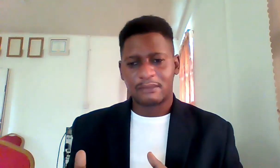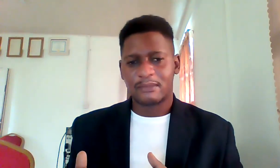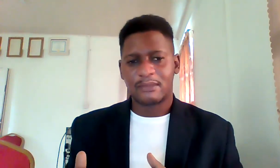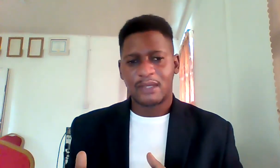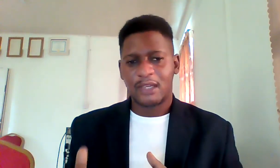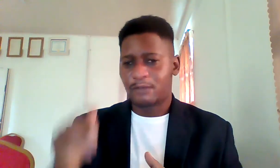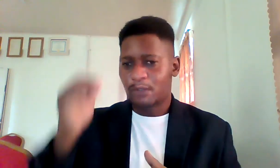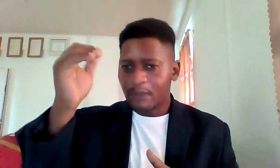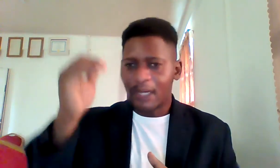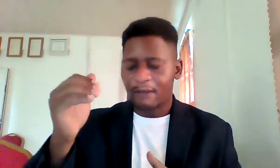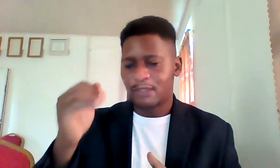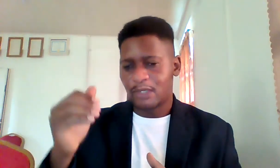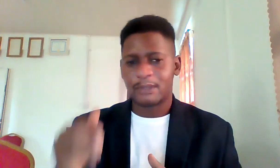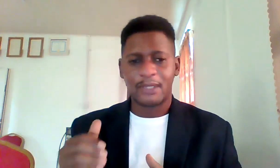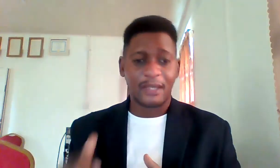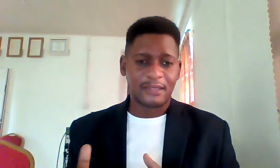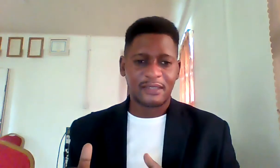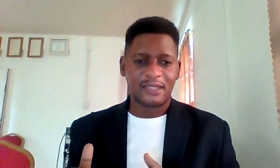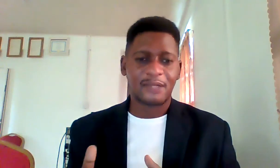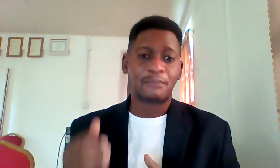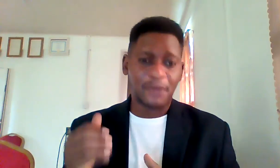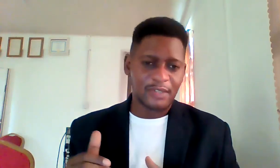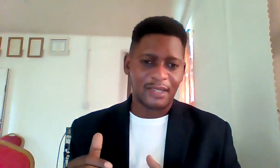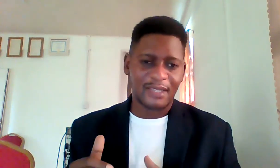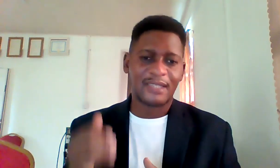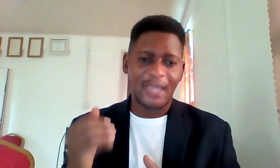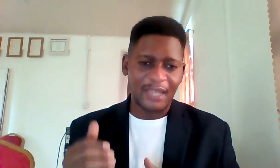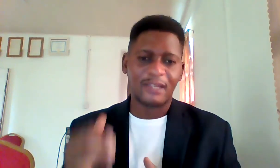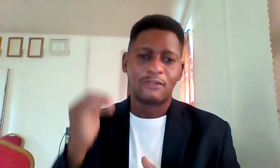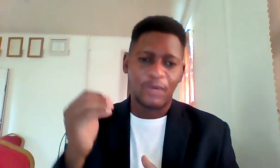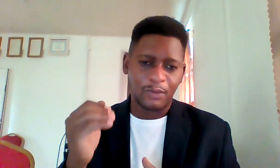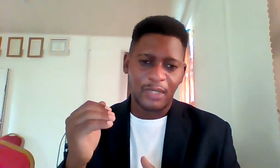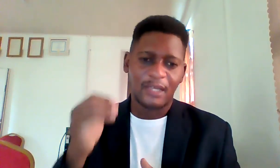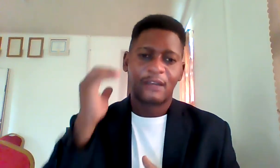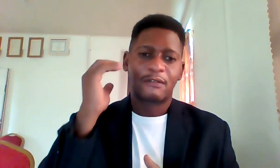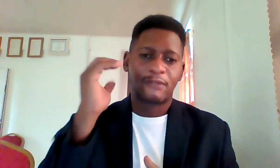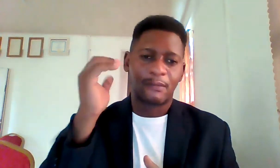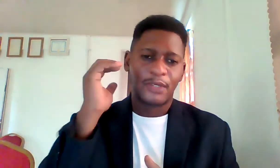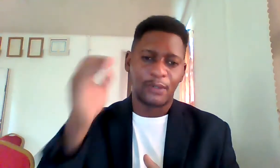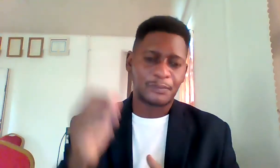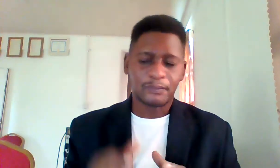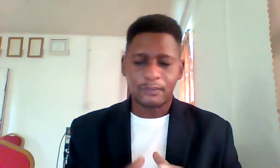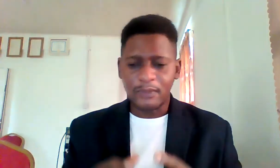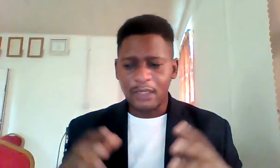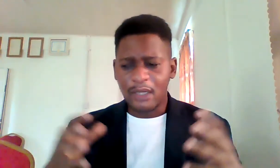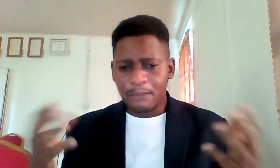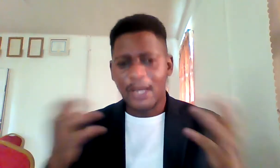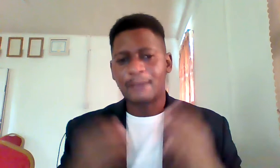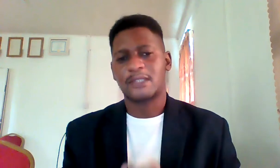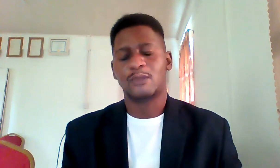if you don't have the wbs the project can run away from you perhaps this is